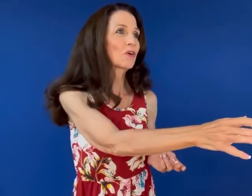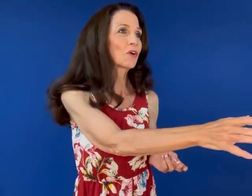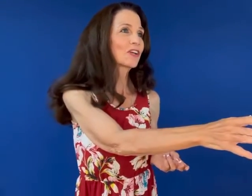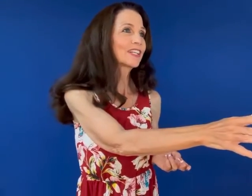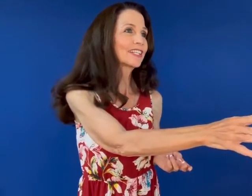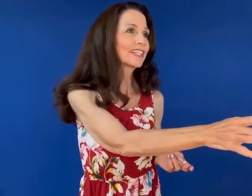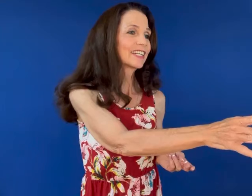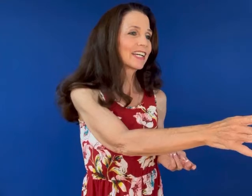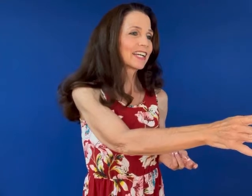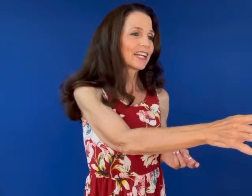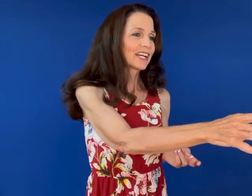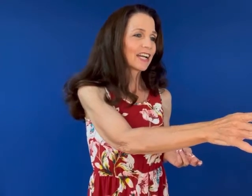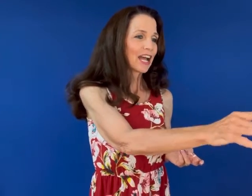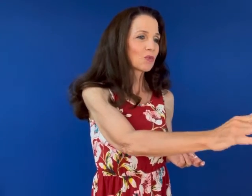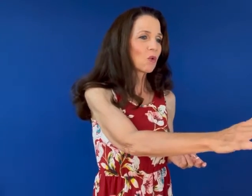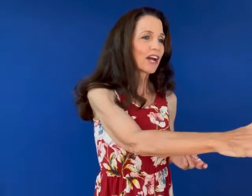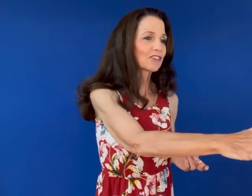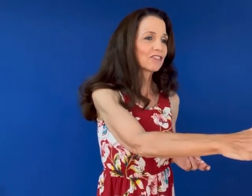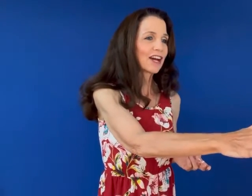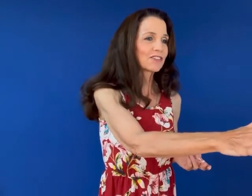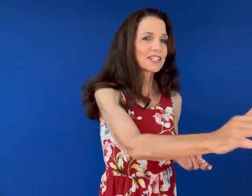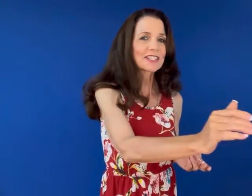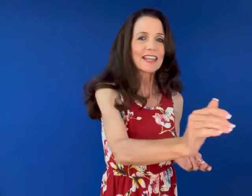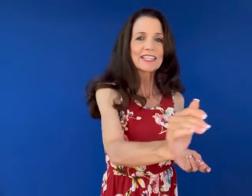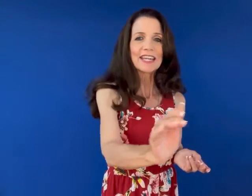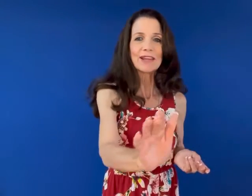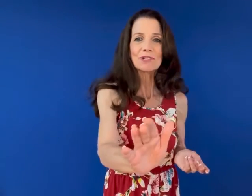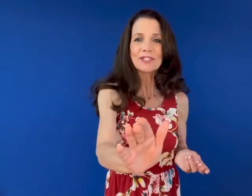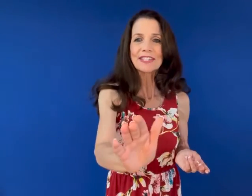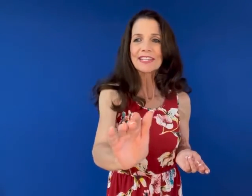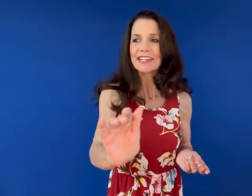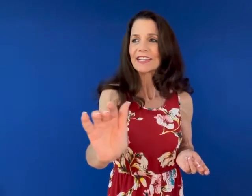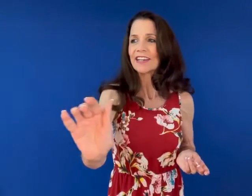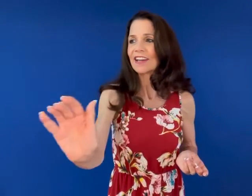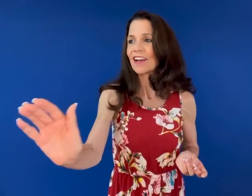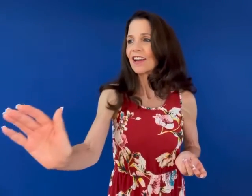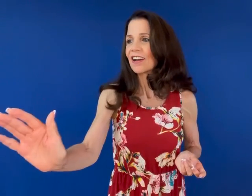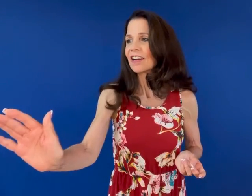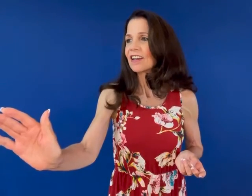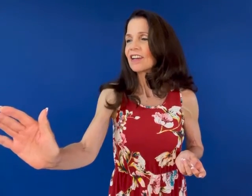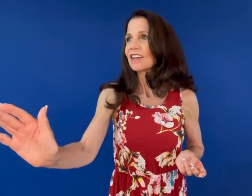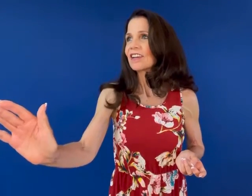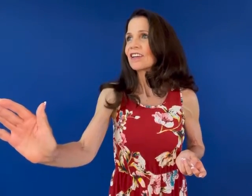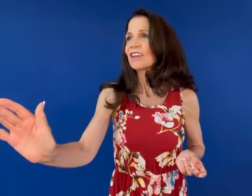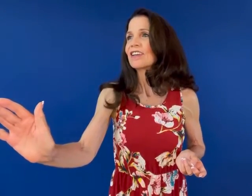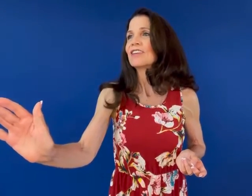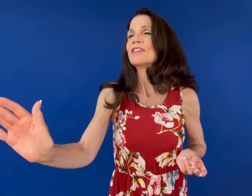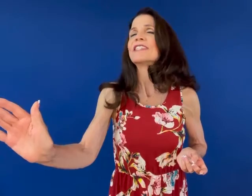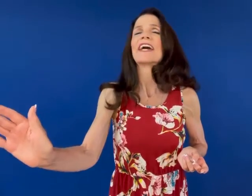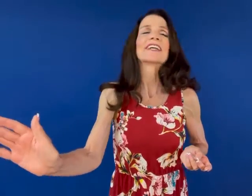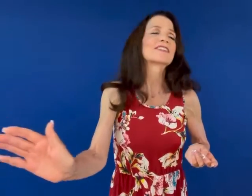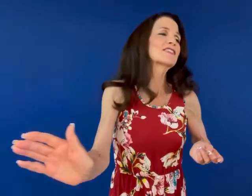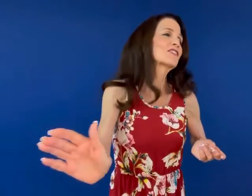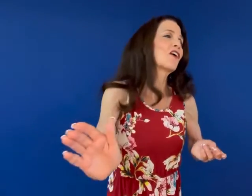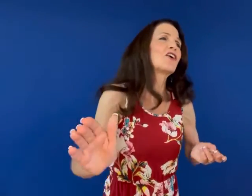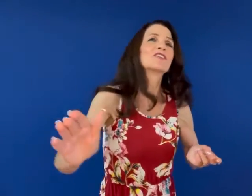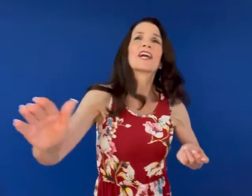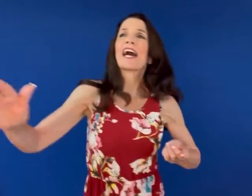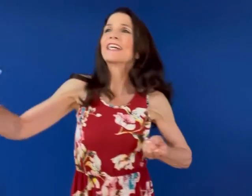corner and wildflowers at the tables we danced all night